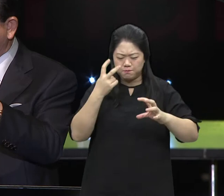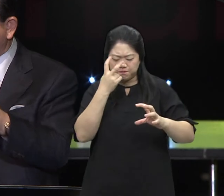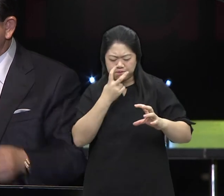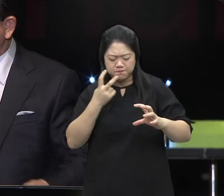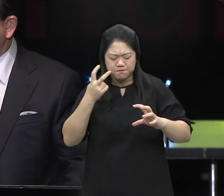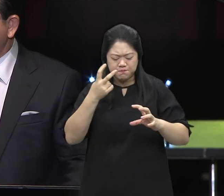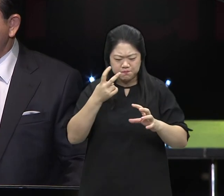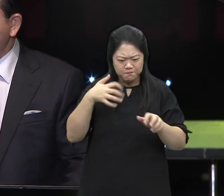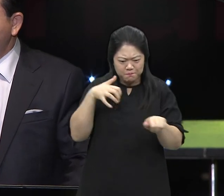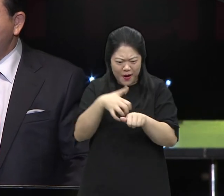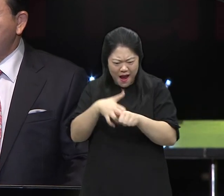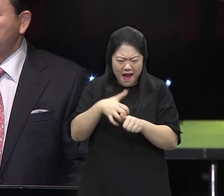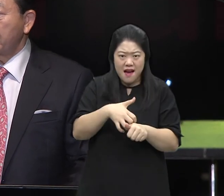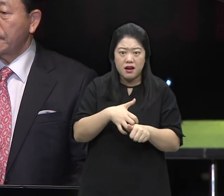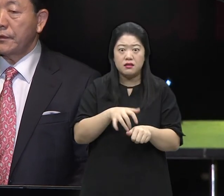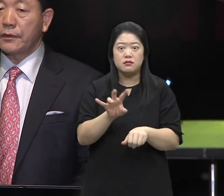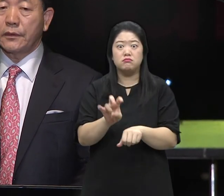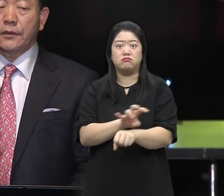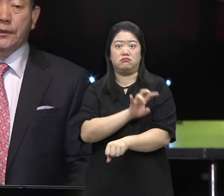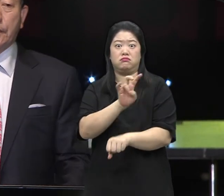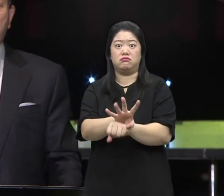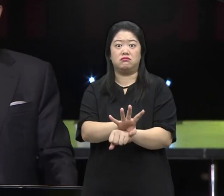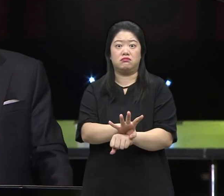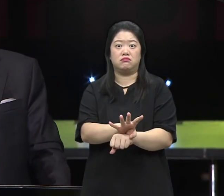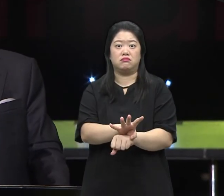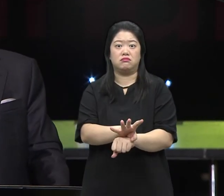And Satan continues to attack the earth 24 hours a day.